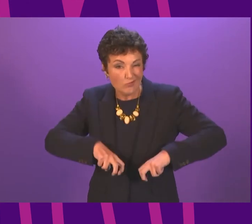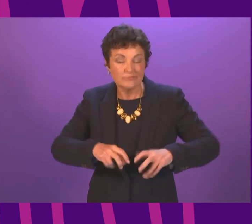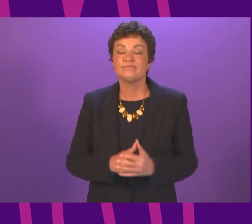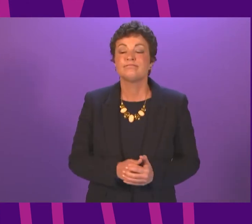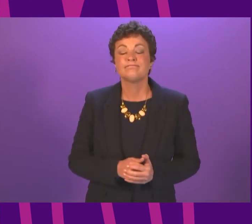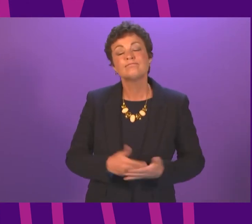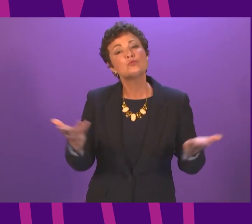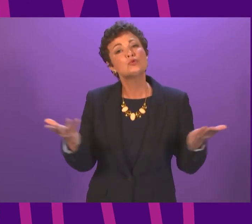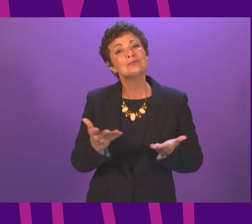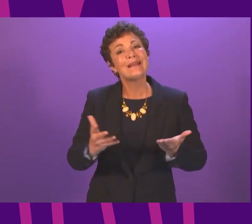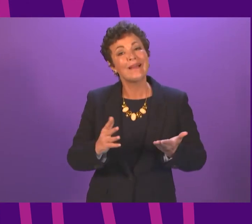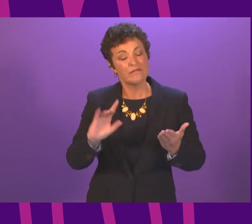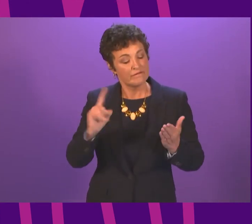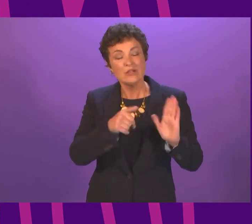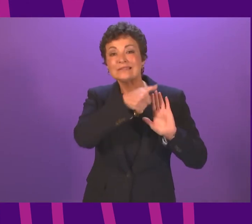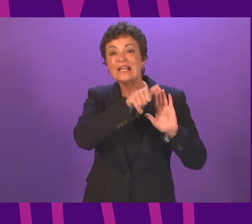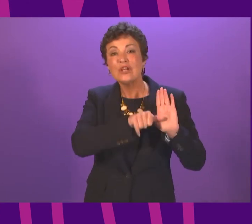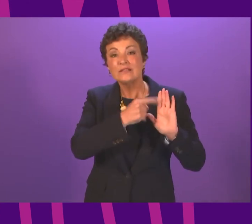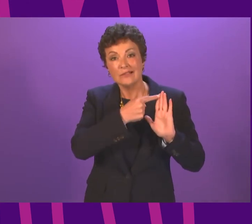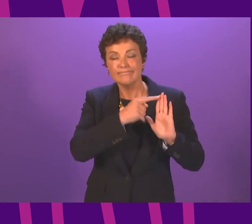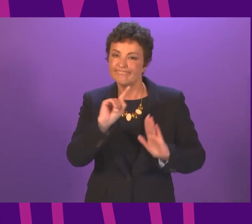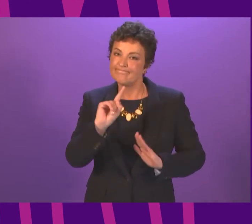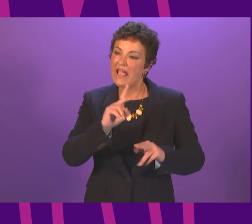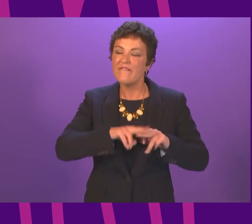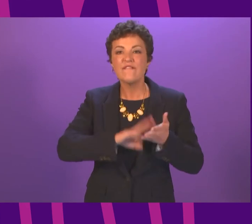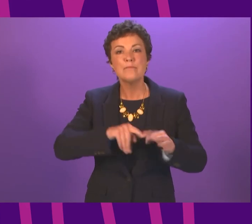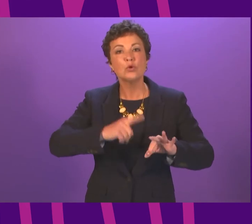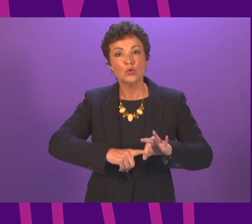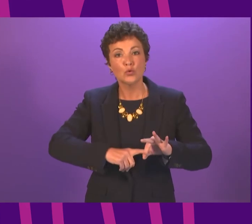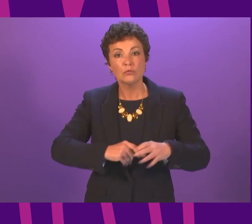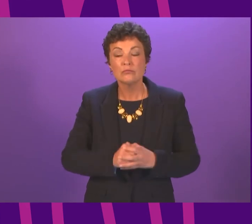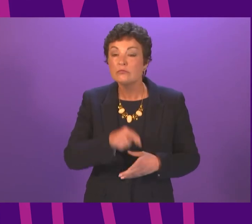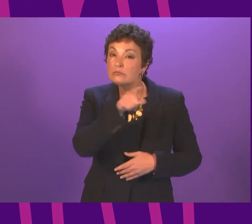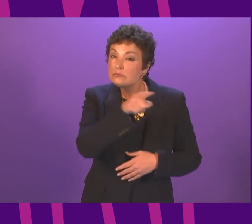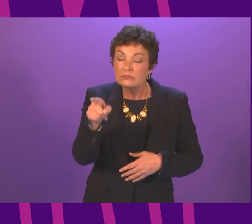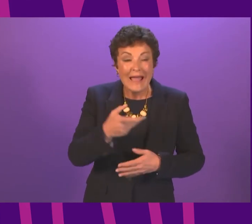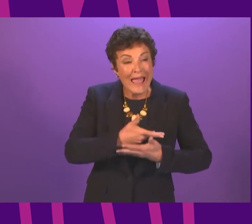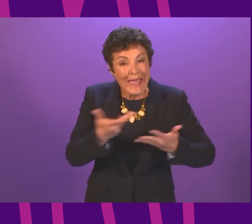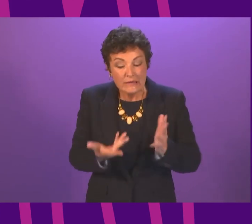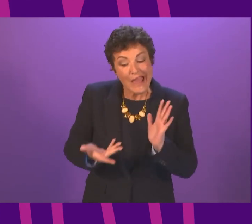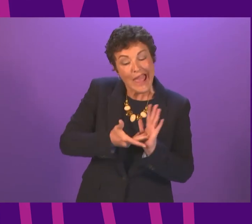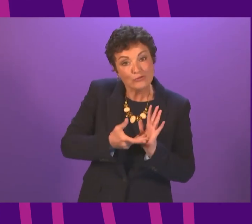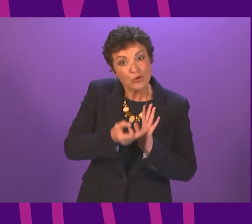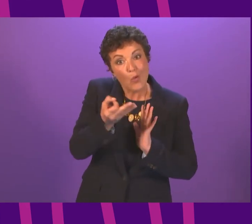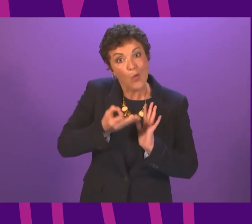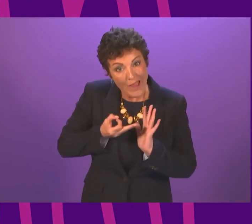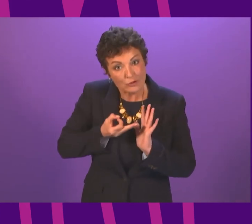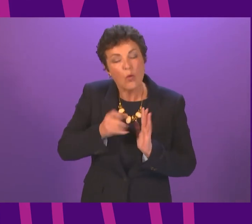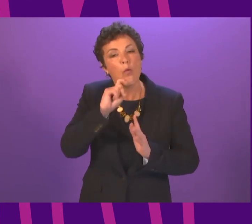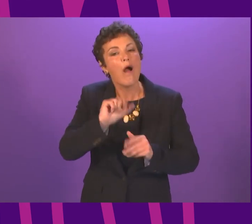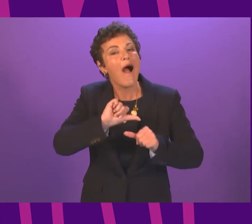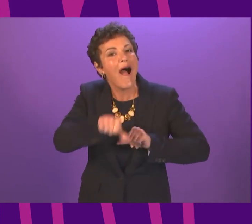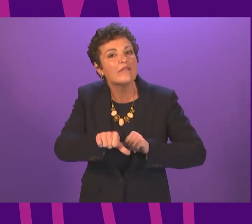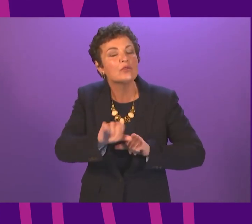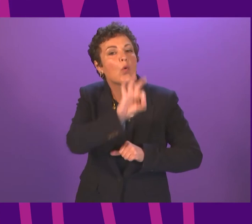The first item of business is First Minister's Questions, and any supplementaries will be taken after question seven, but I would